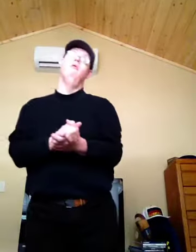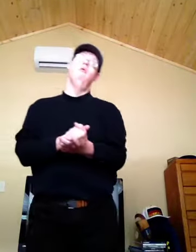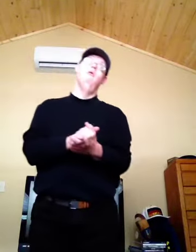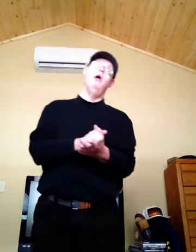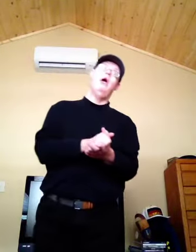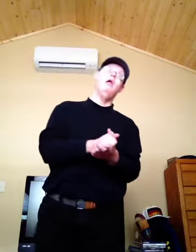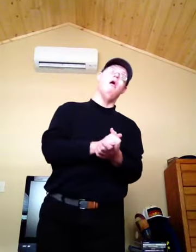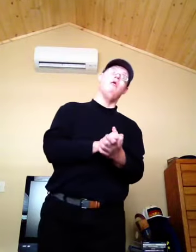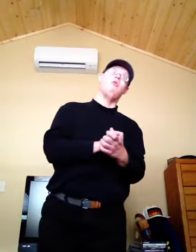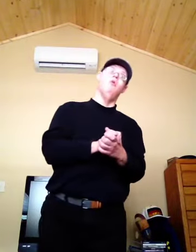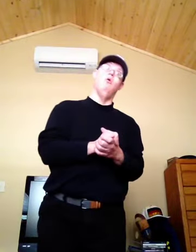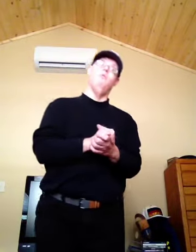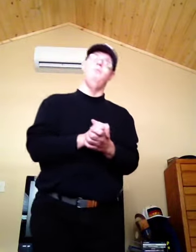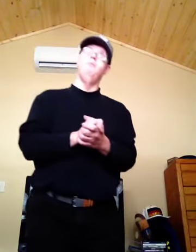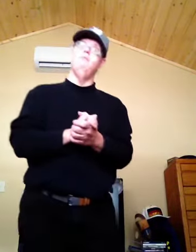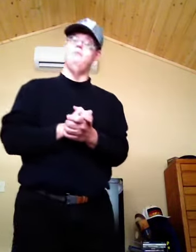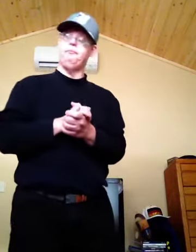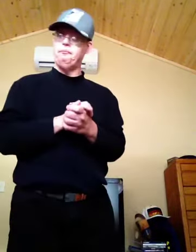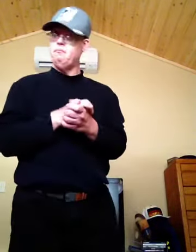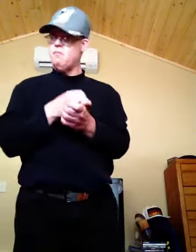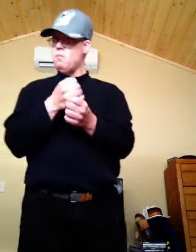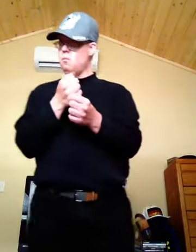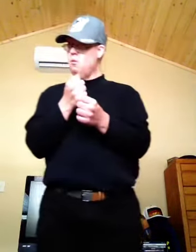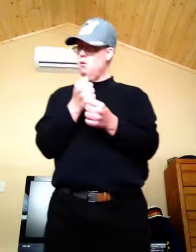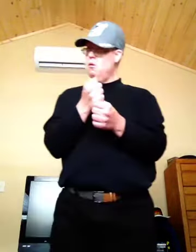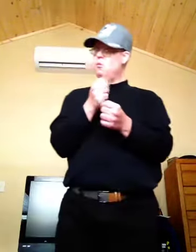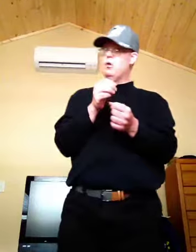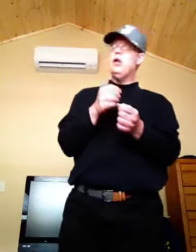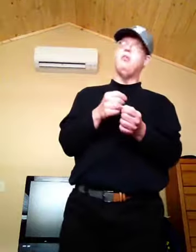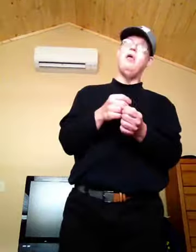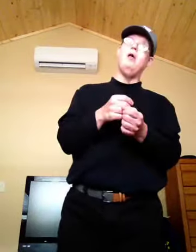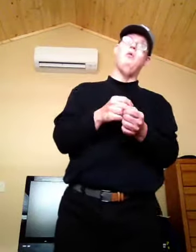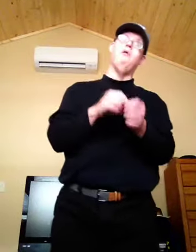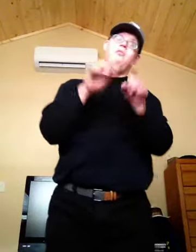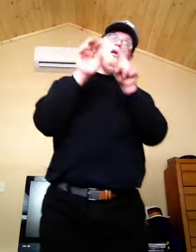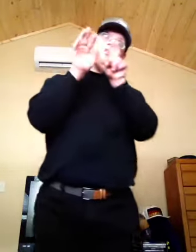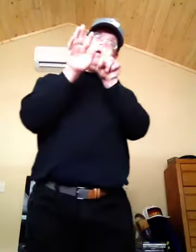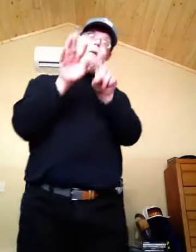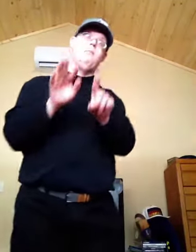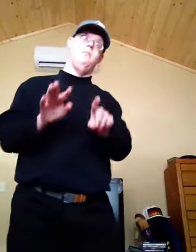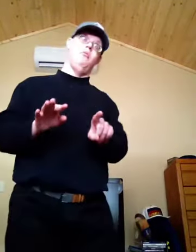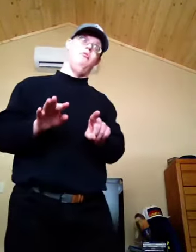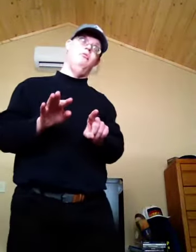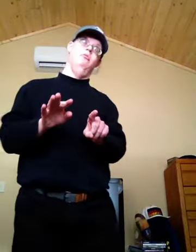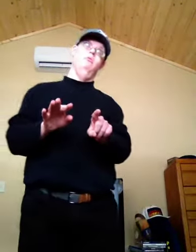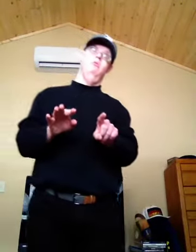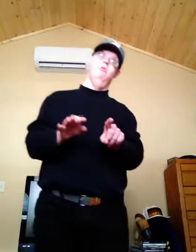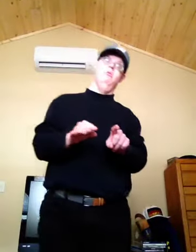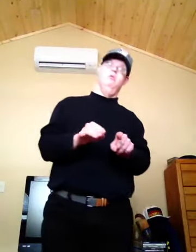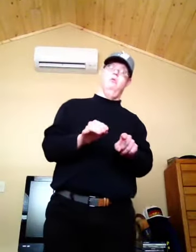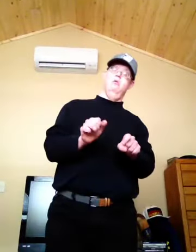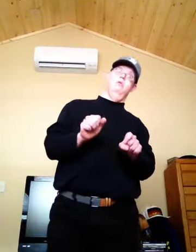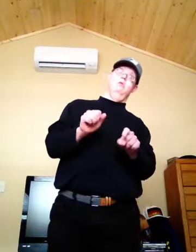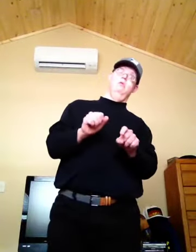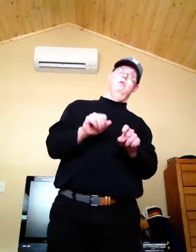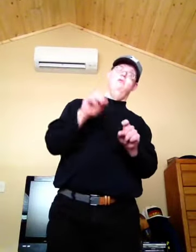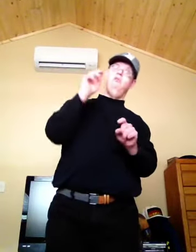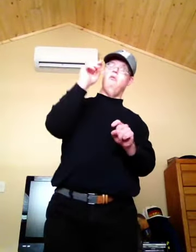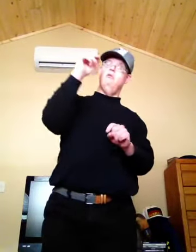And also. Which I said. We have six games. For the